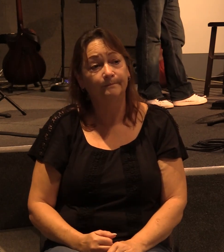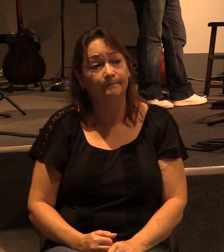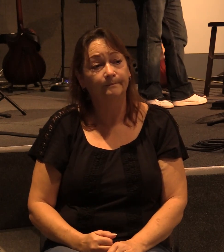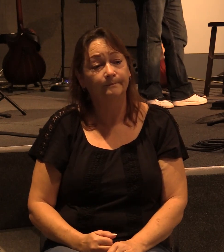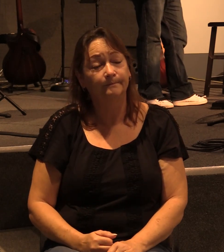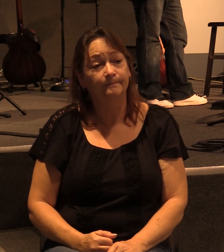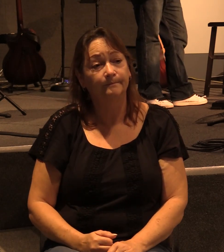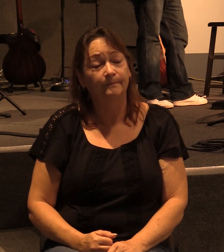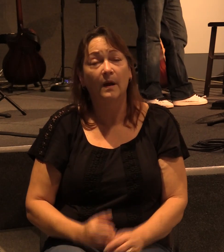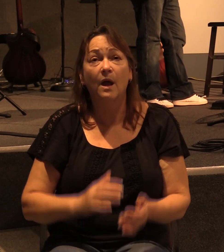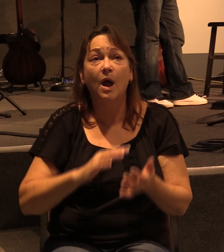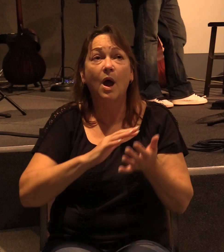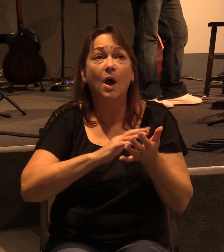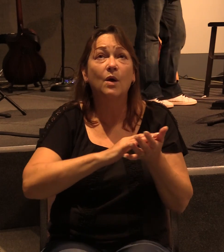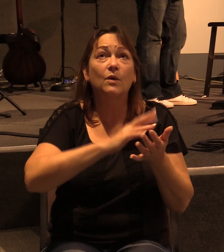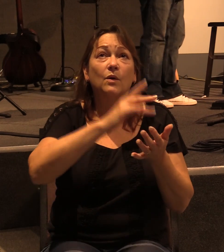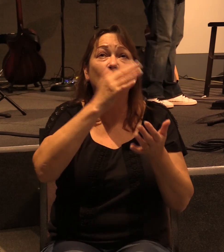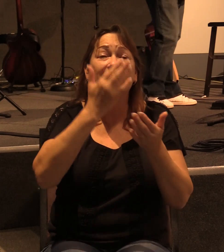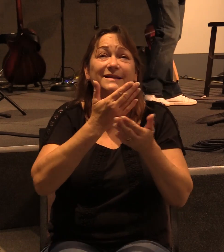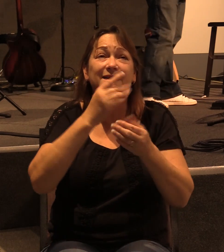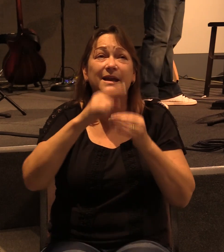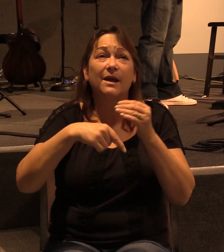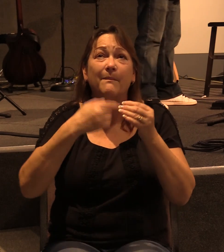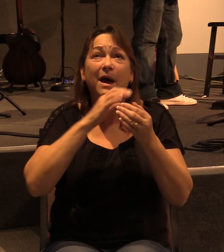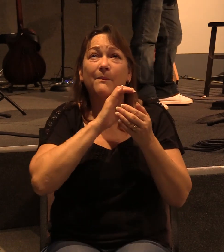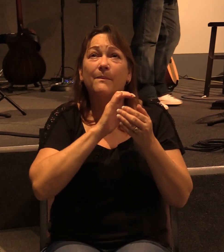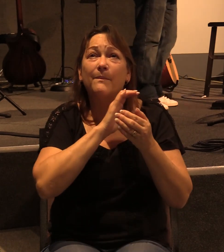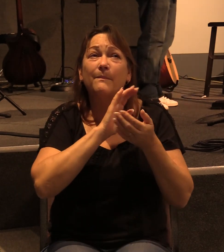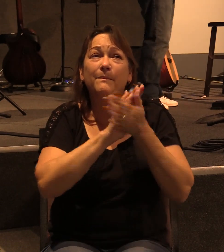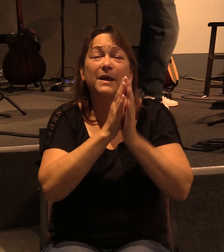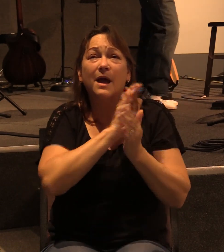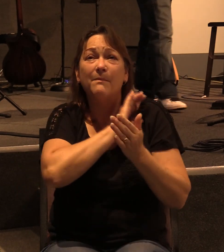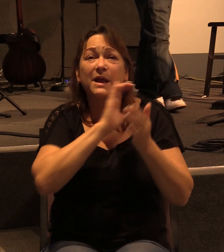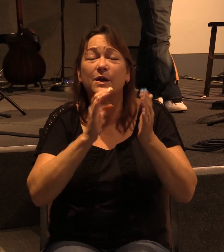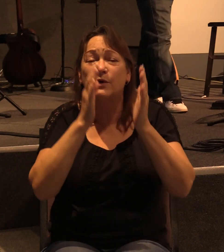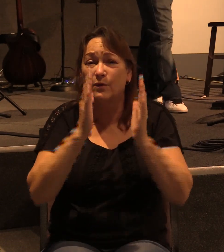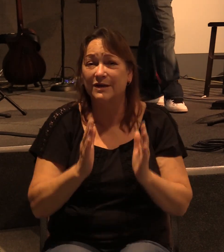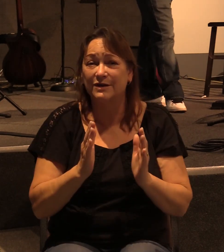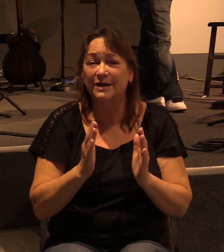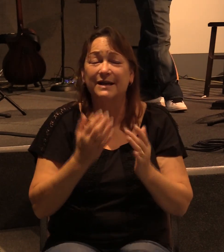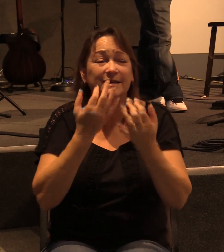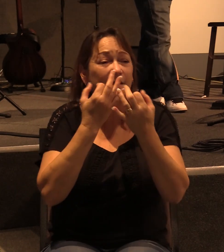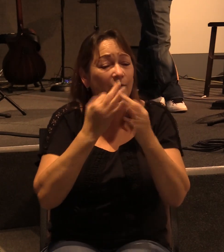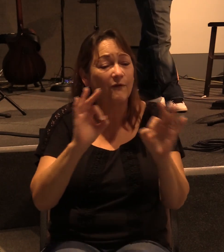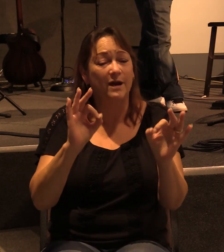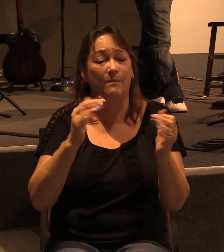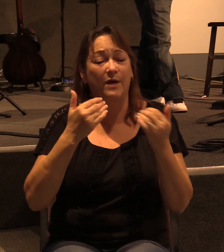one of the glorious things about being a Christian is the freedom we have in Christ.